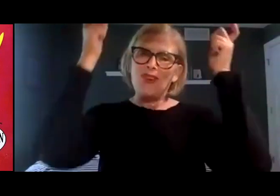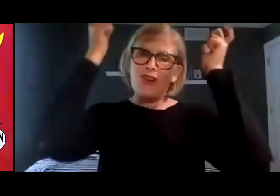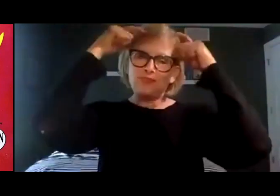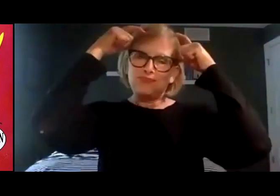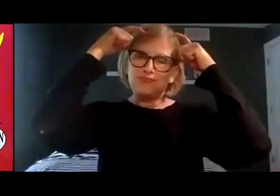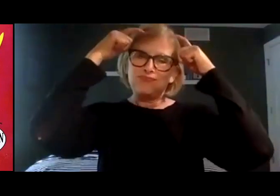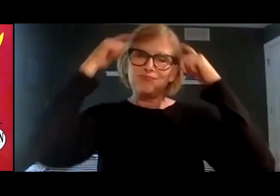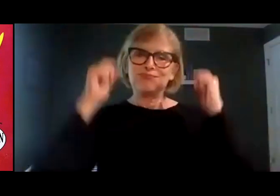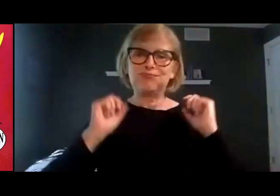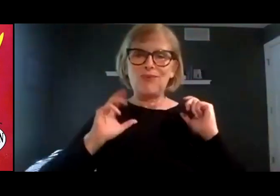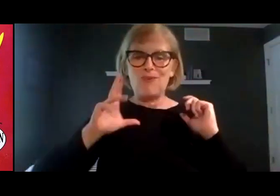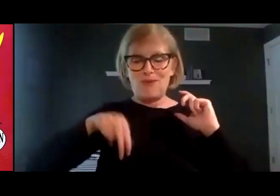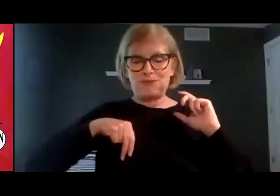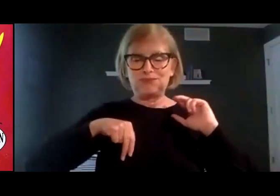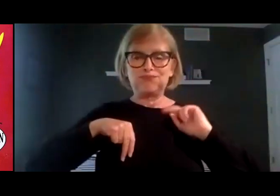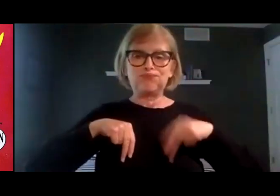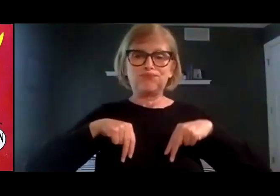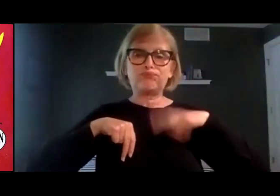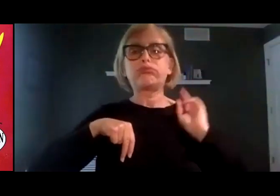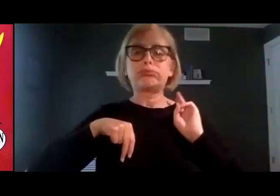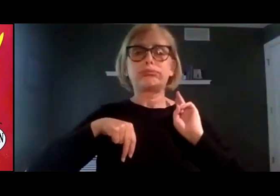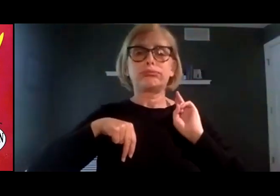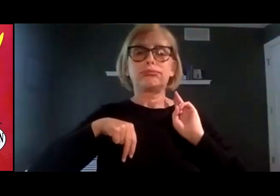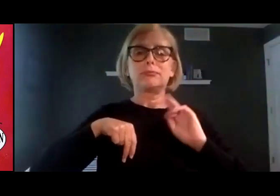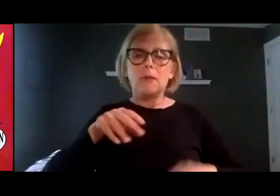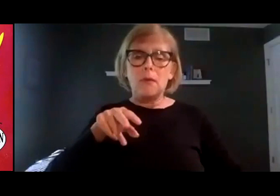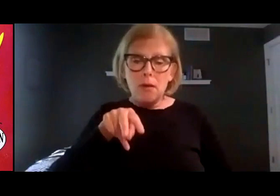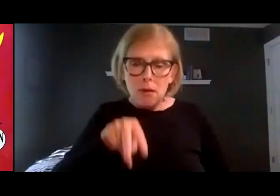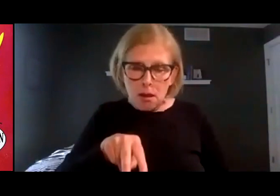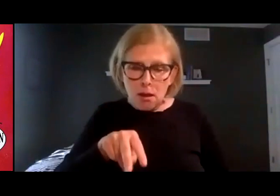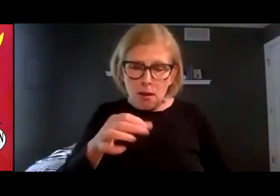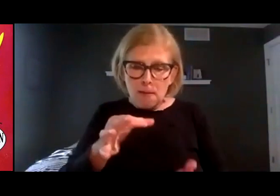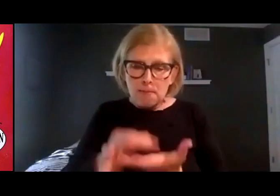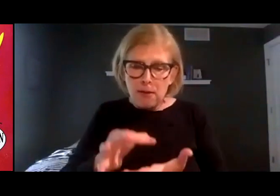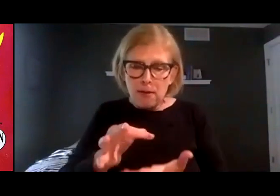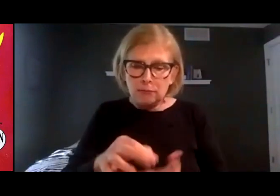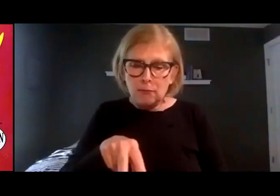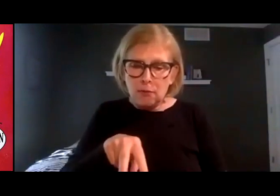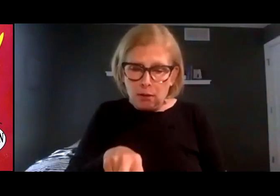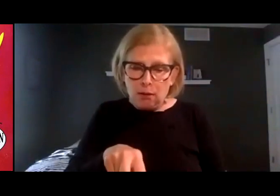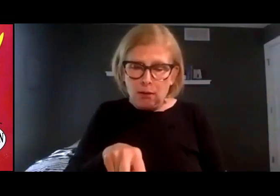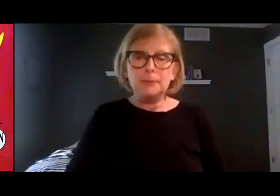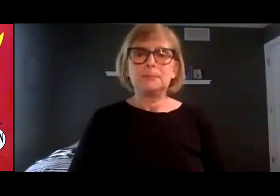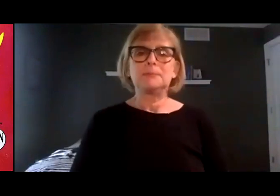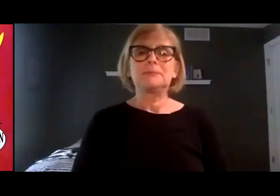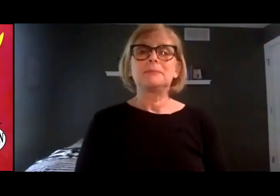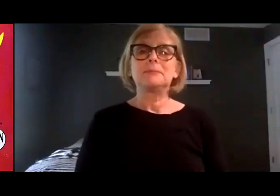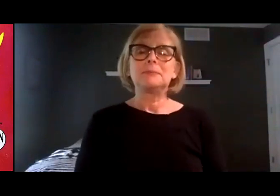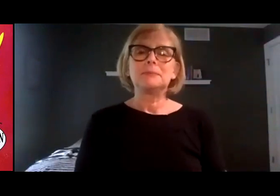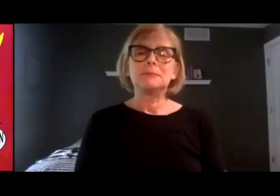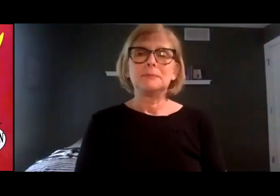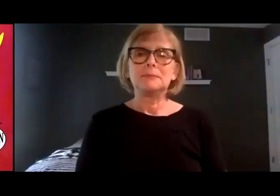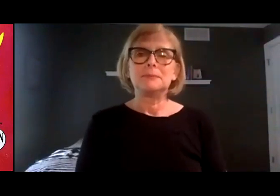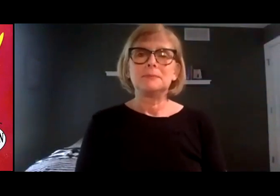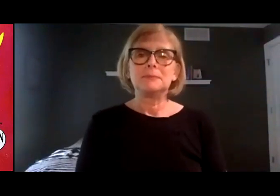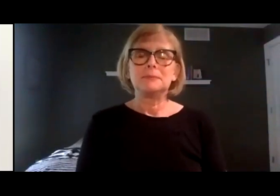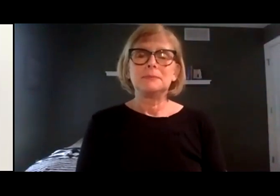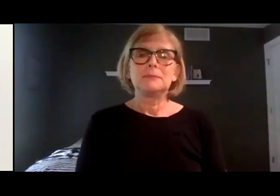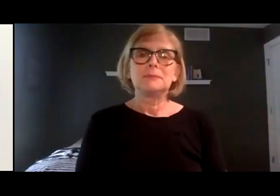Corduroy is a stuffed animal bear who wears overalls and is missing a button.